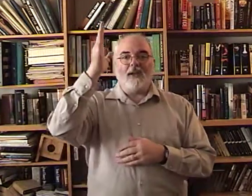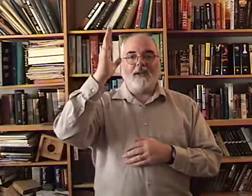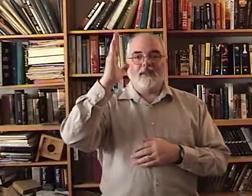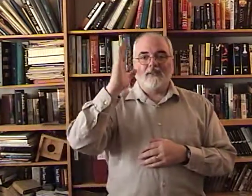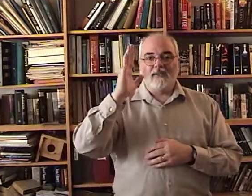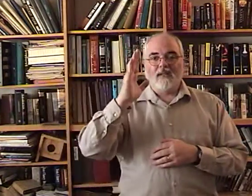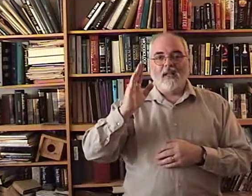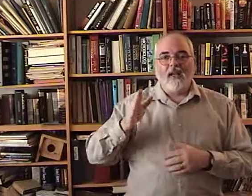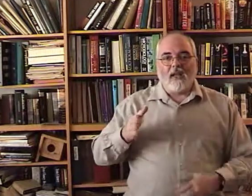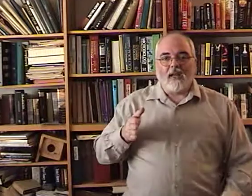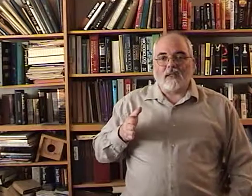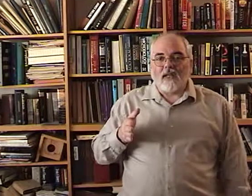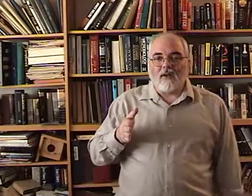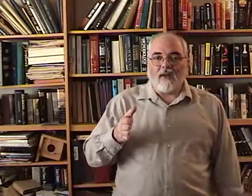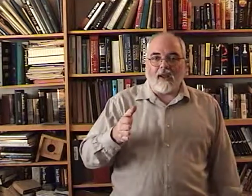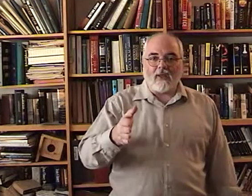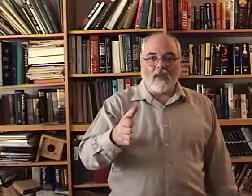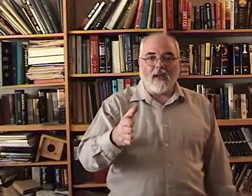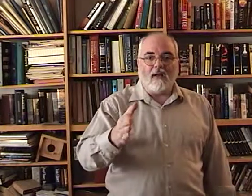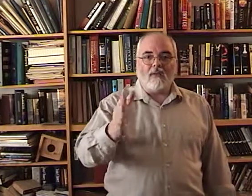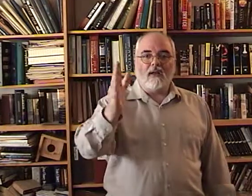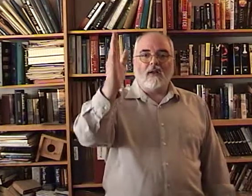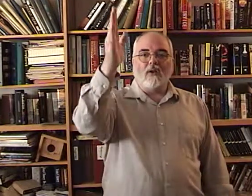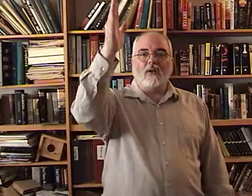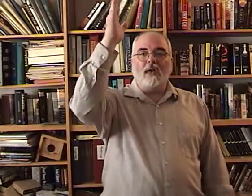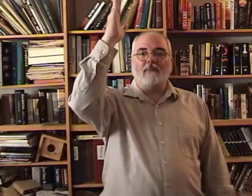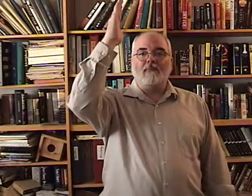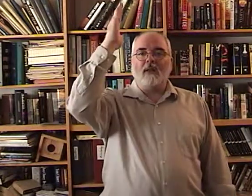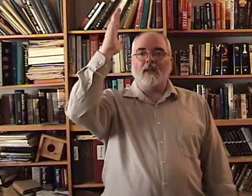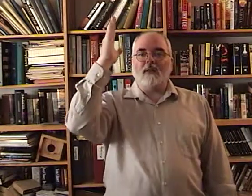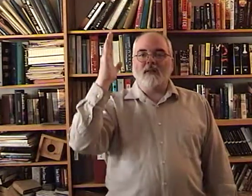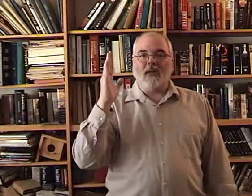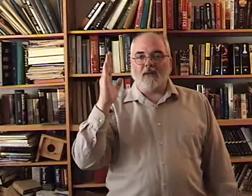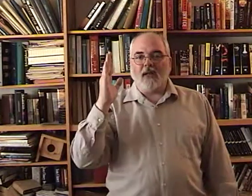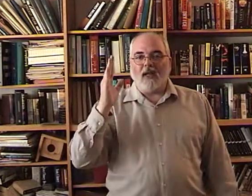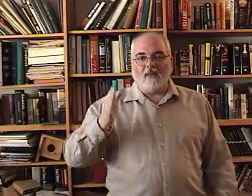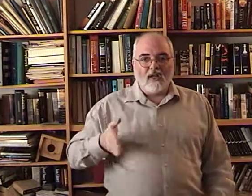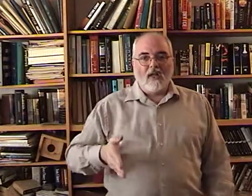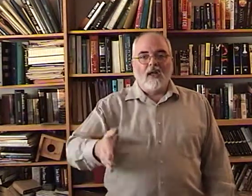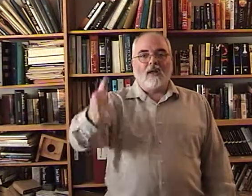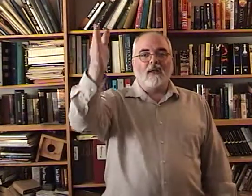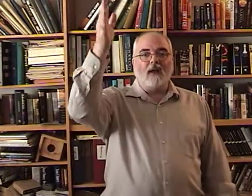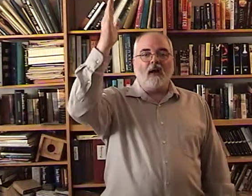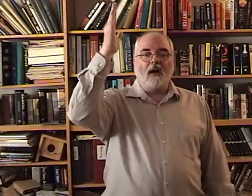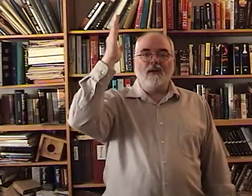God is like your hand going out, going up, and then coming down. God